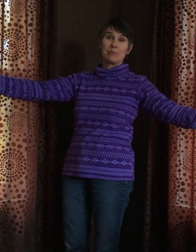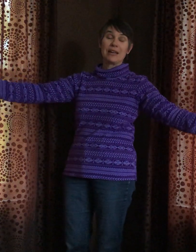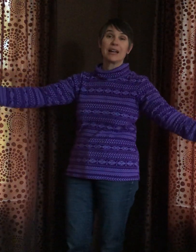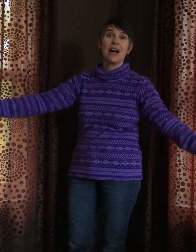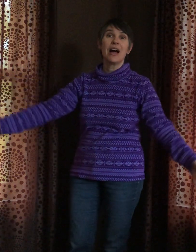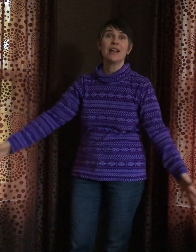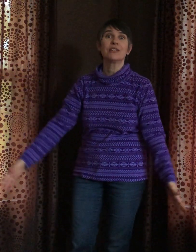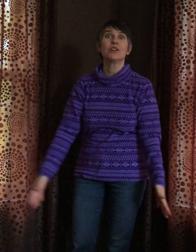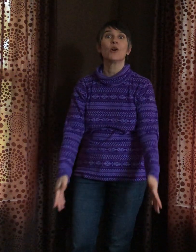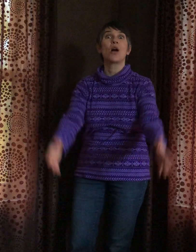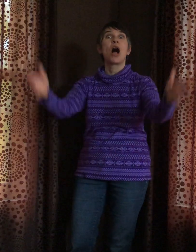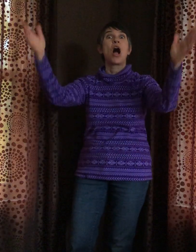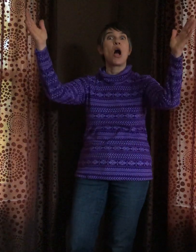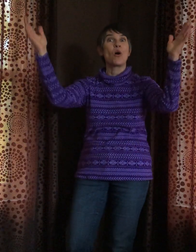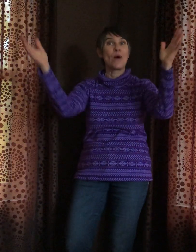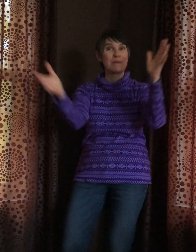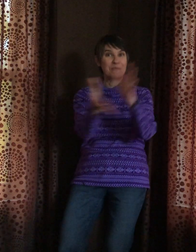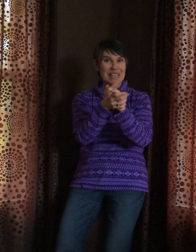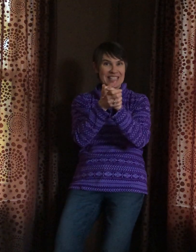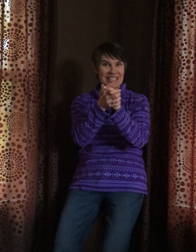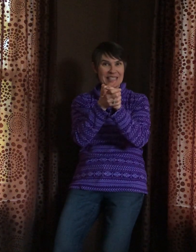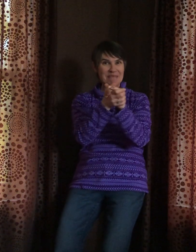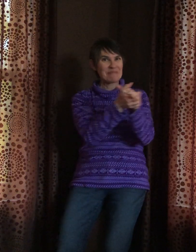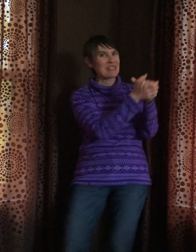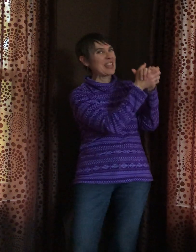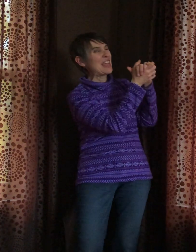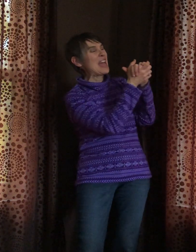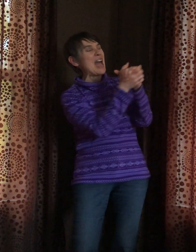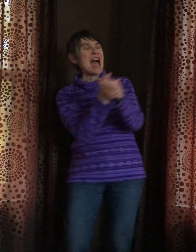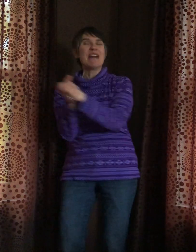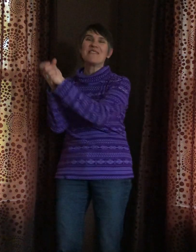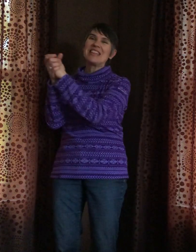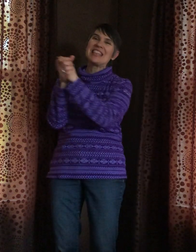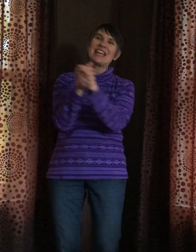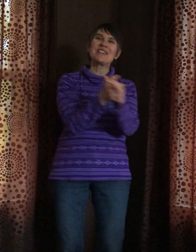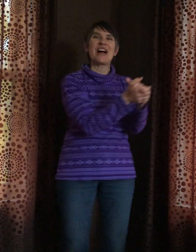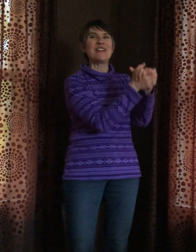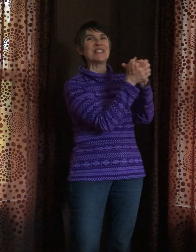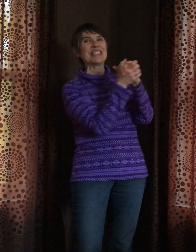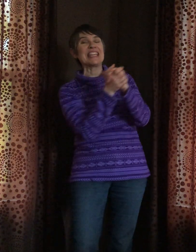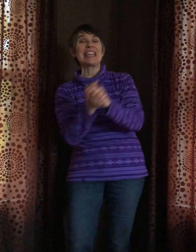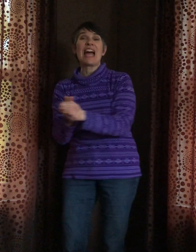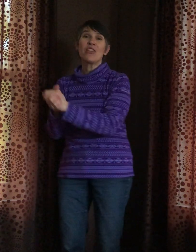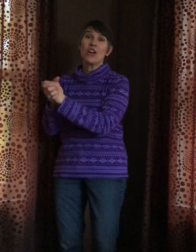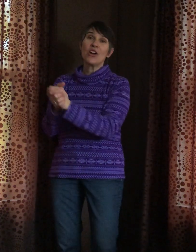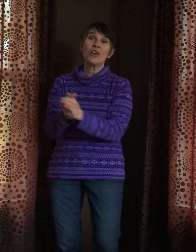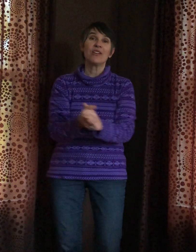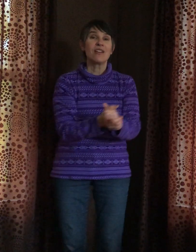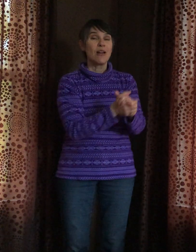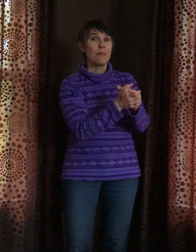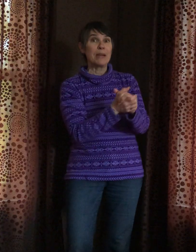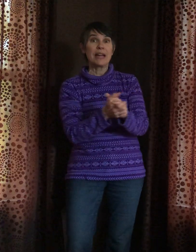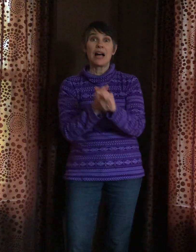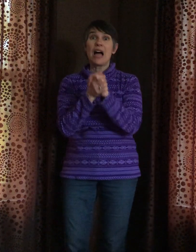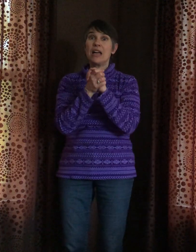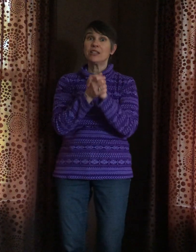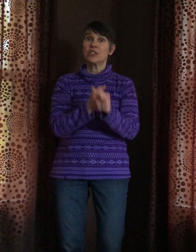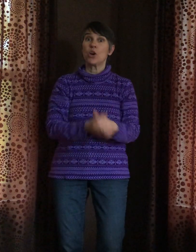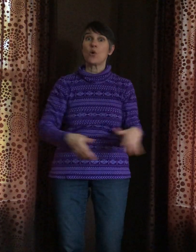because you're all one piece. Everything grows together because you're